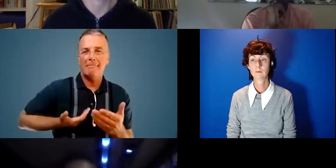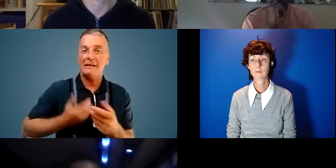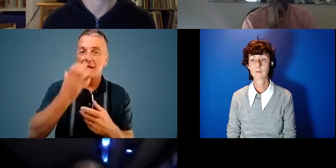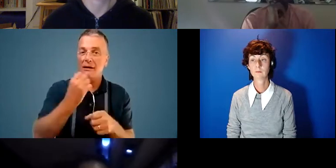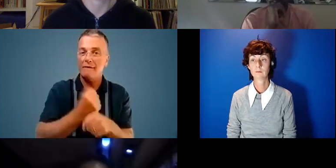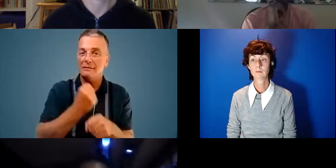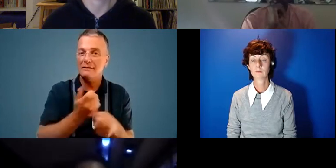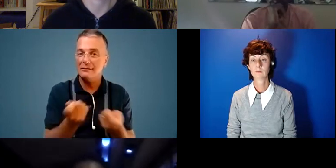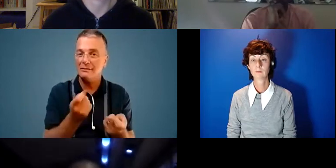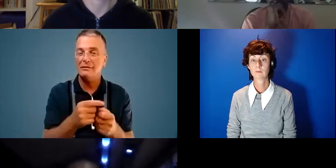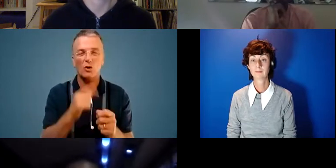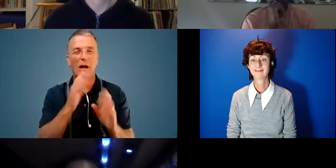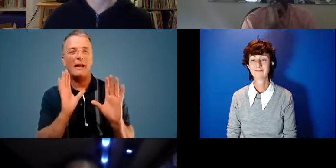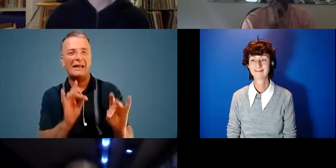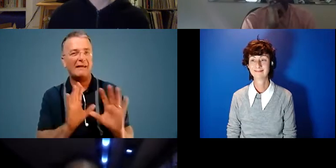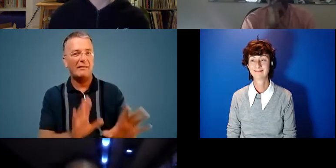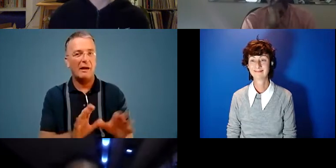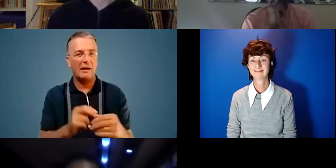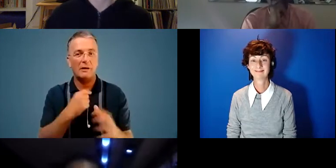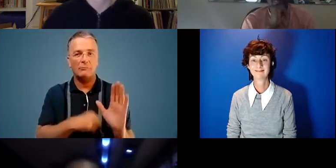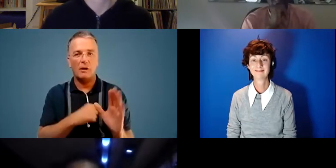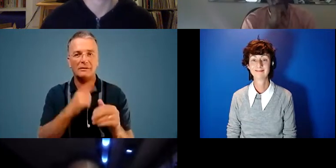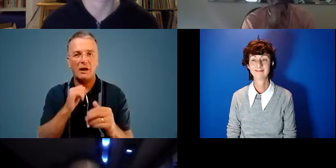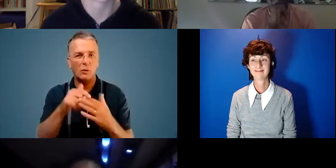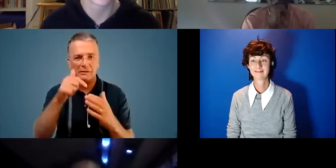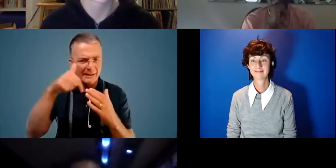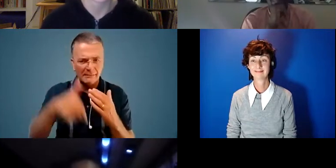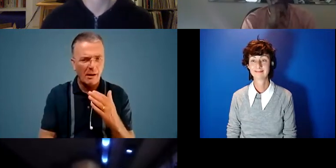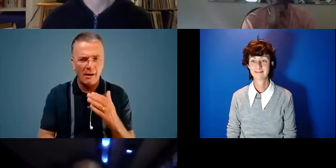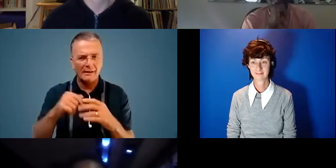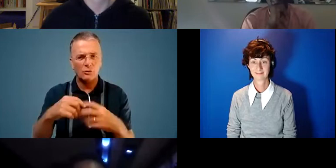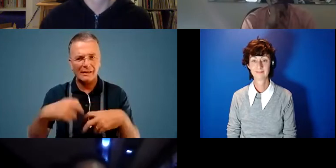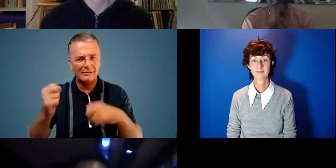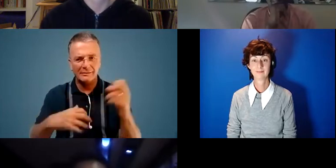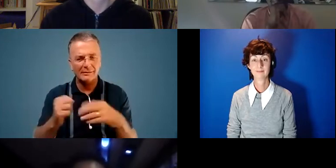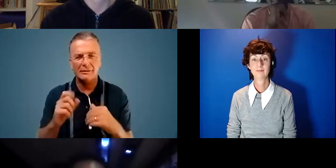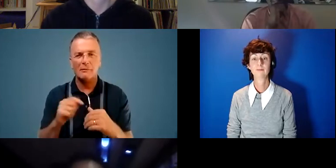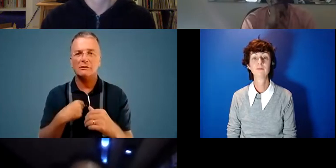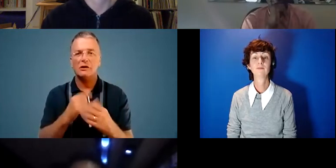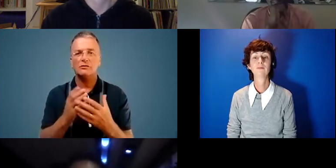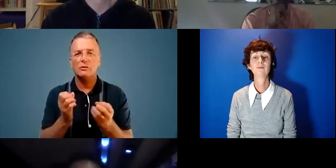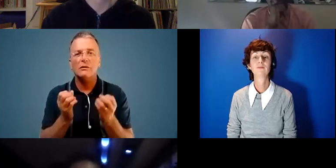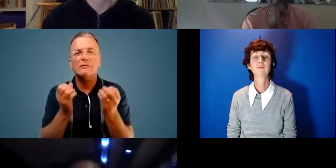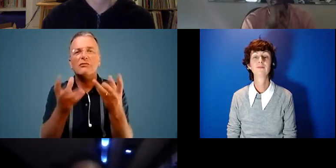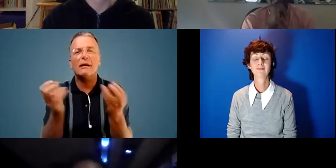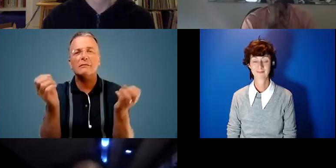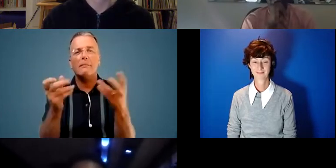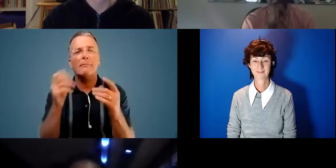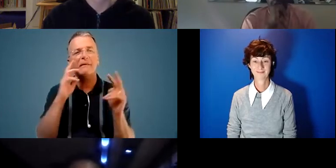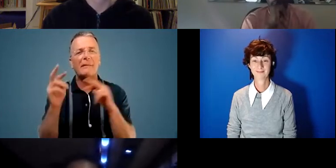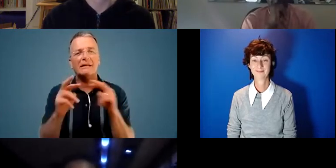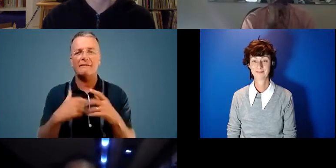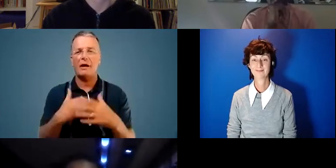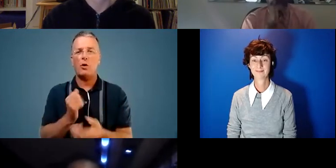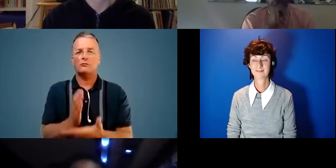So I'm going to kind of leave it there, as I can't wait to deep dive into this further with you all. But just a sprinkle of some kind of perspectives that I hold